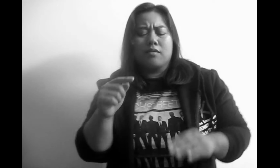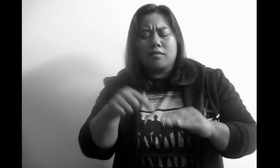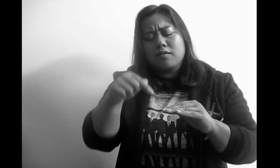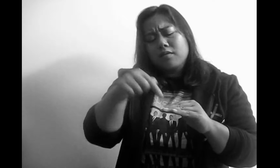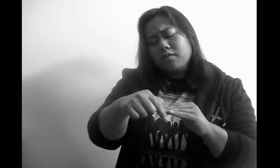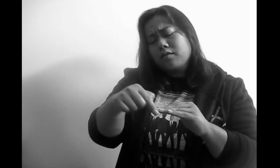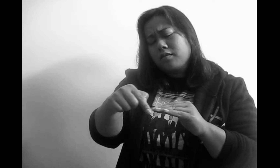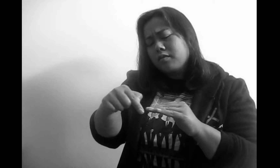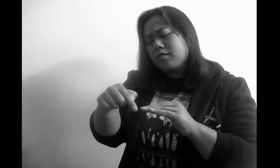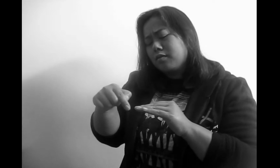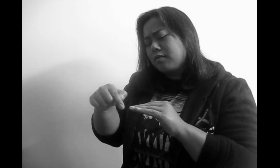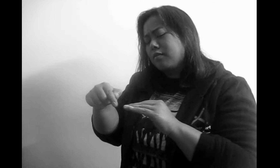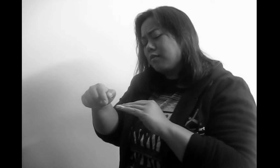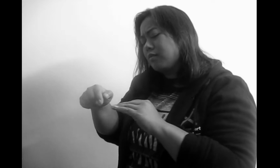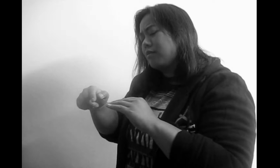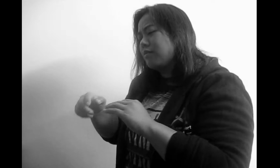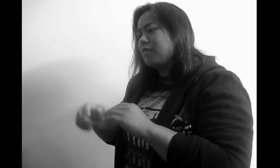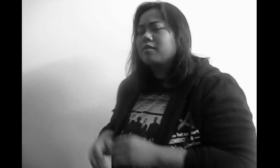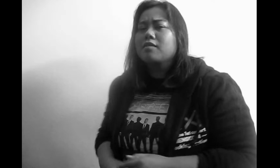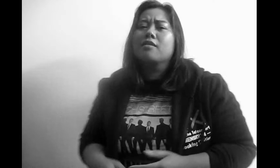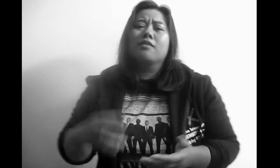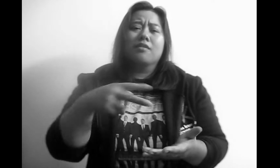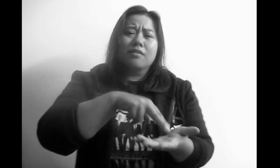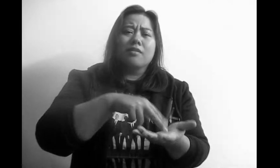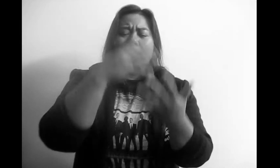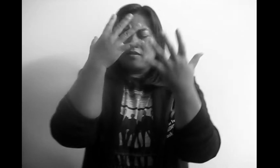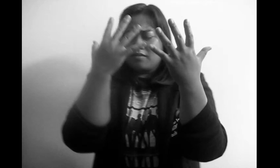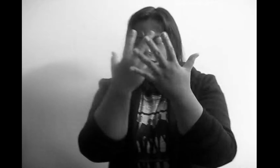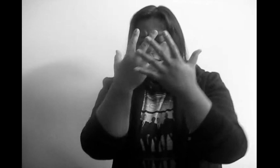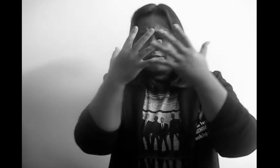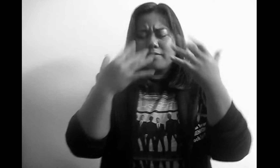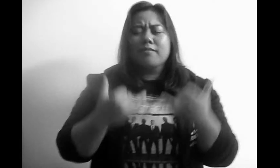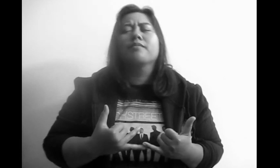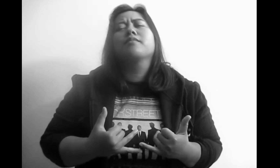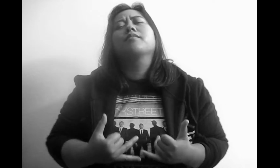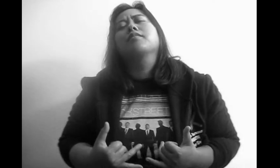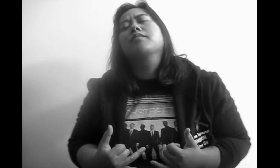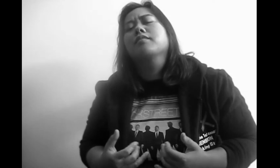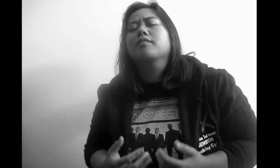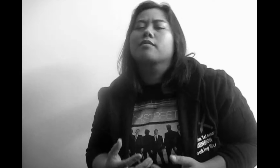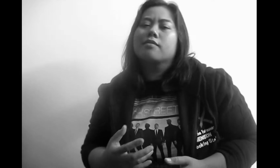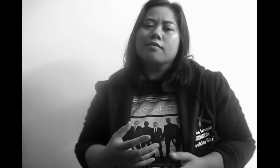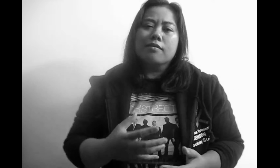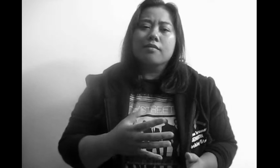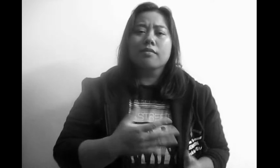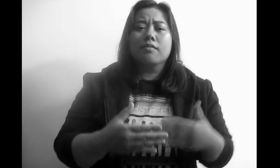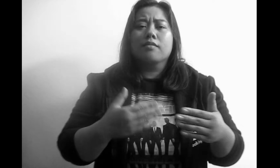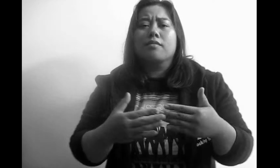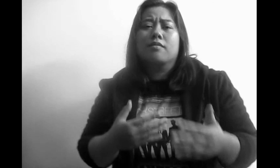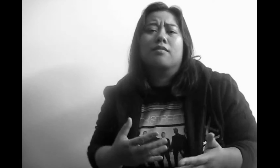toes It's like you're standing right in front of me now Though the light's gone